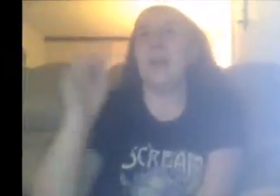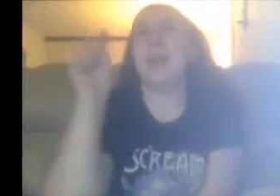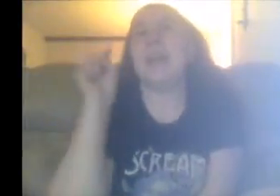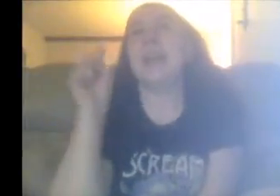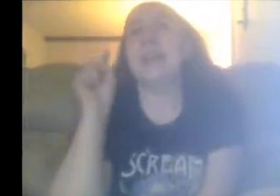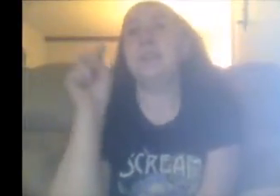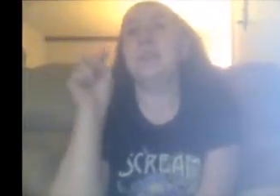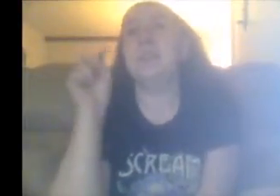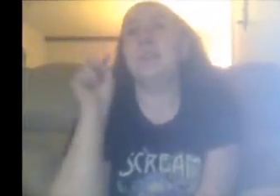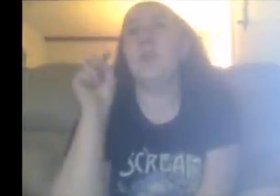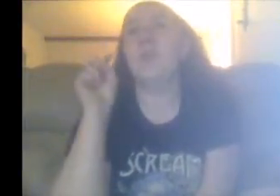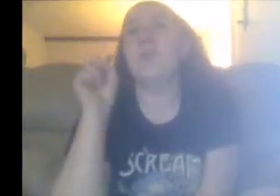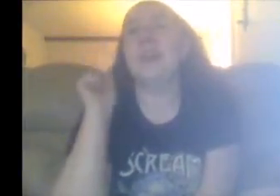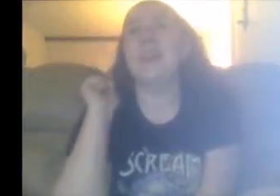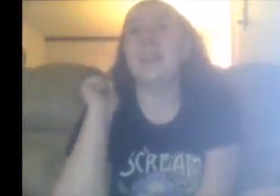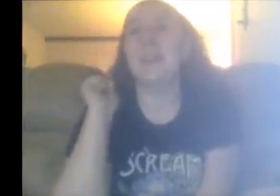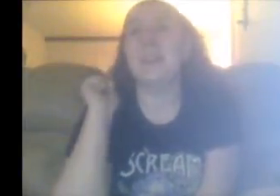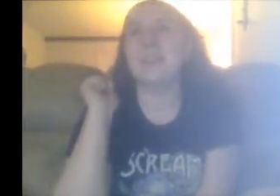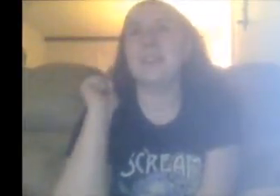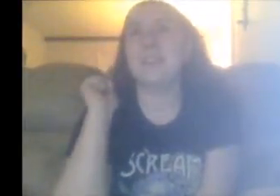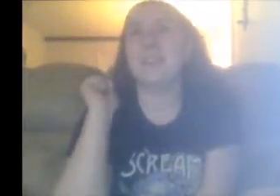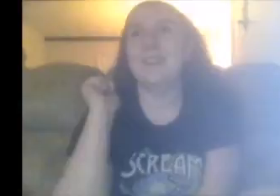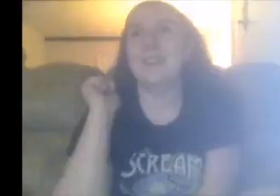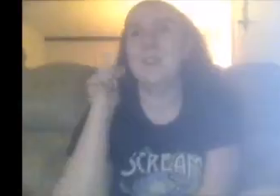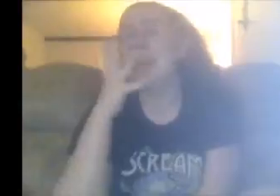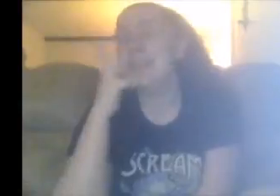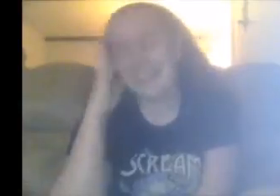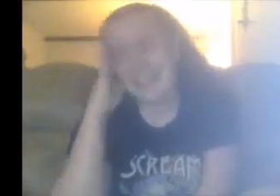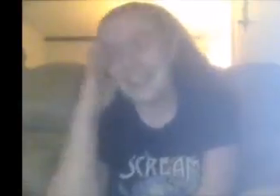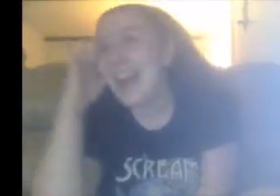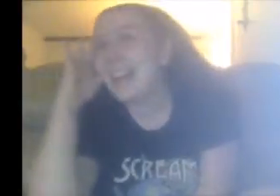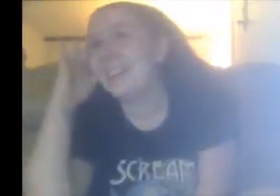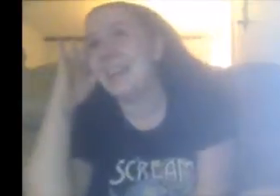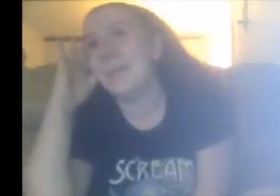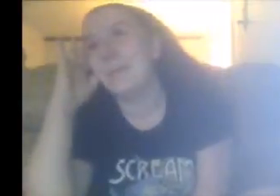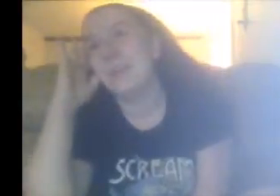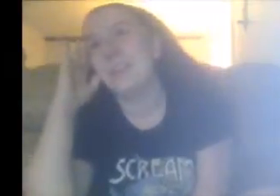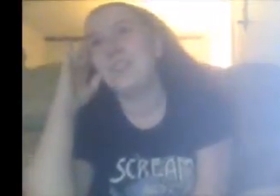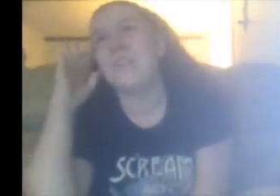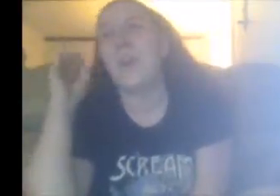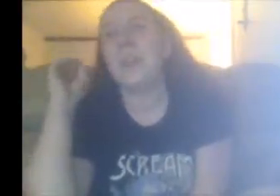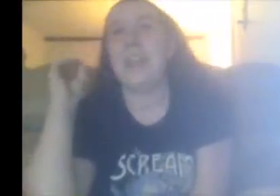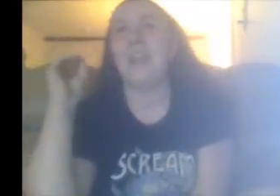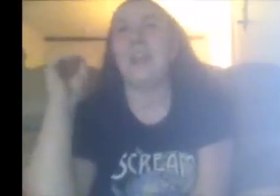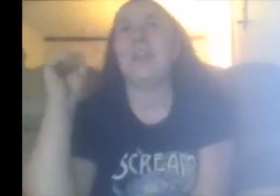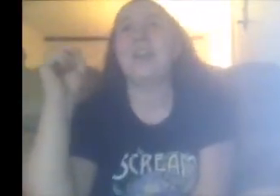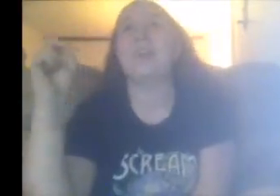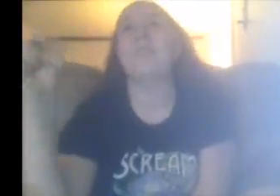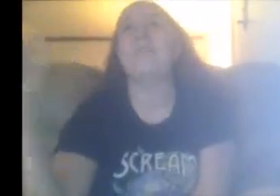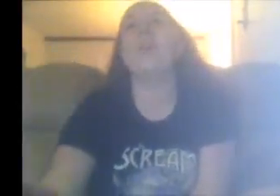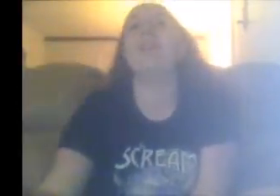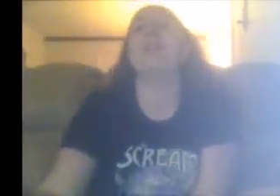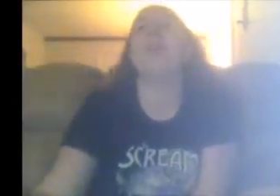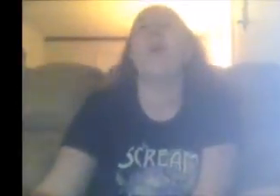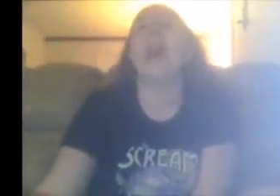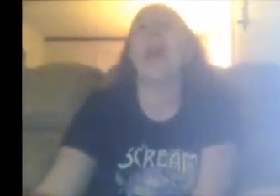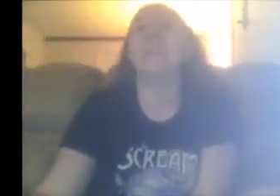It kind of looks like the move from Tyler Breeze. Not Tyler Breeze! Tyler Breeze! Jeb Hardy! What are you doing?!